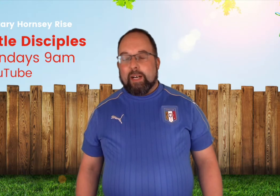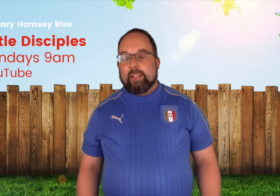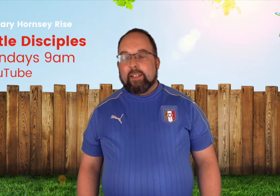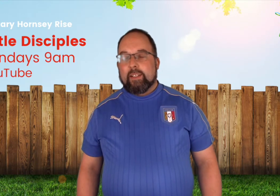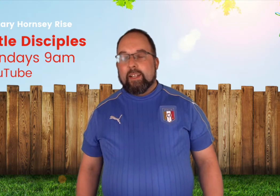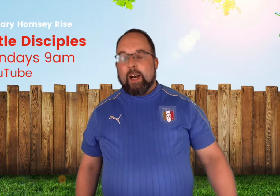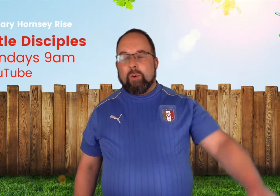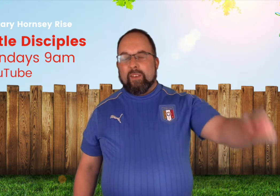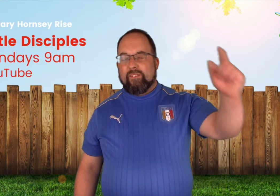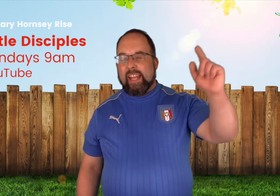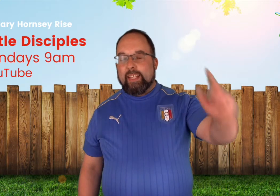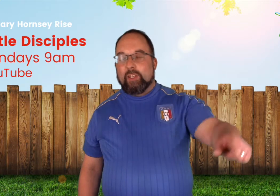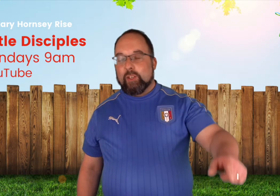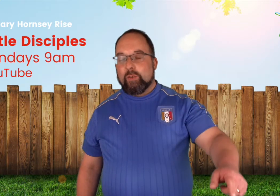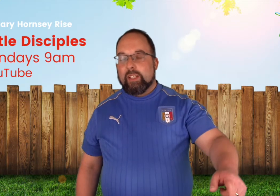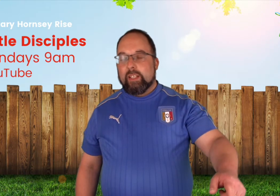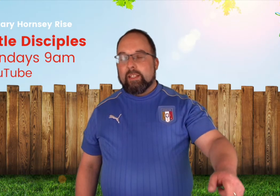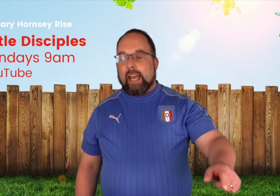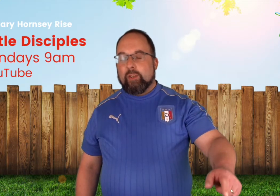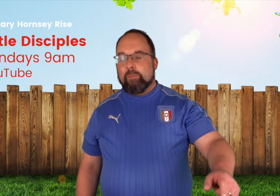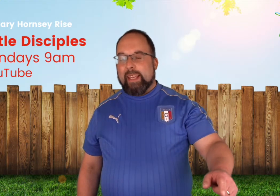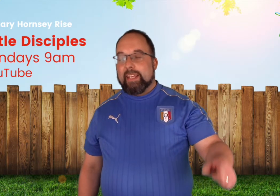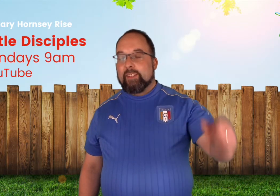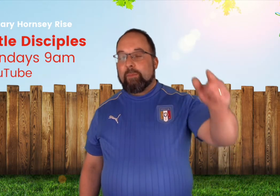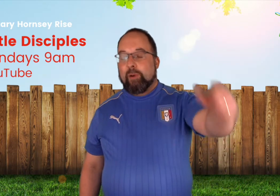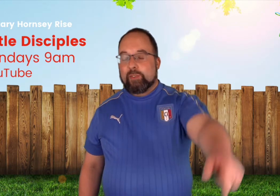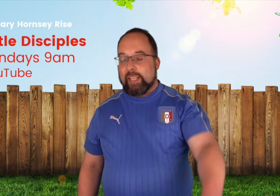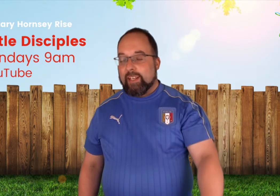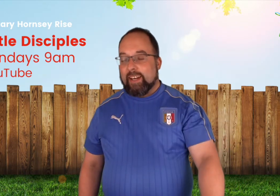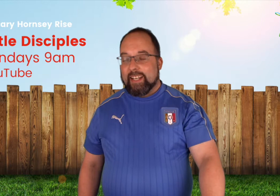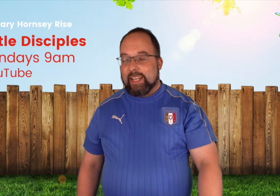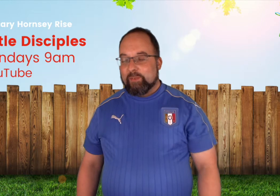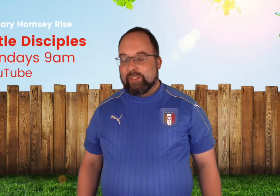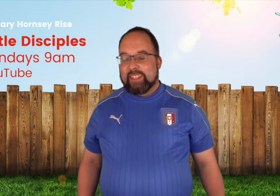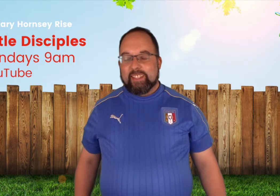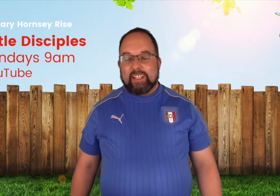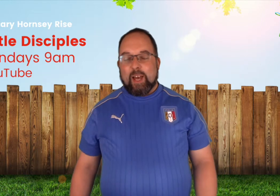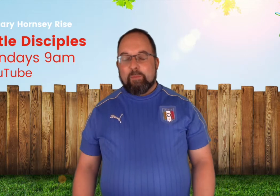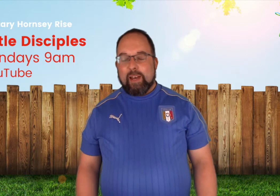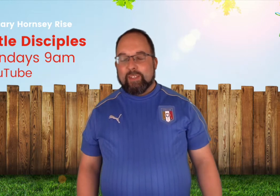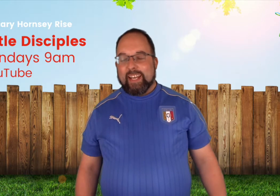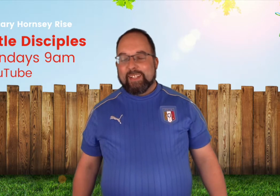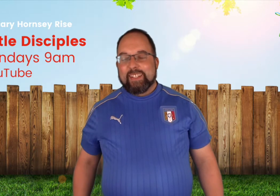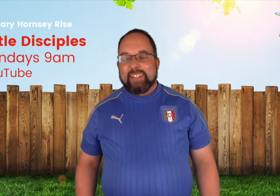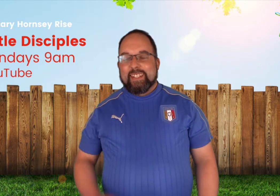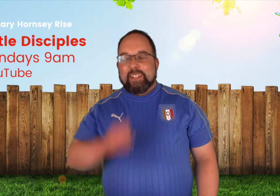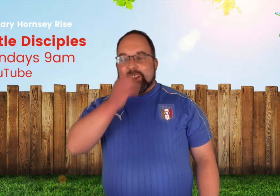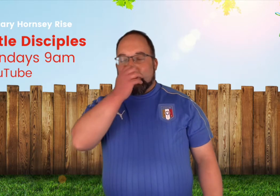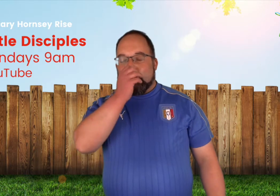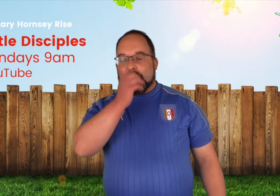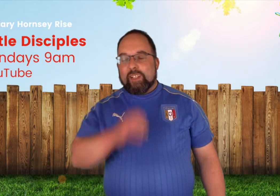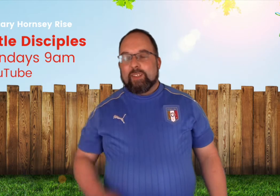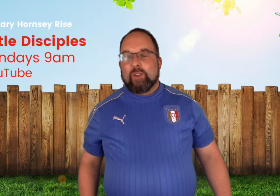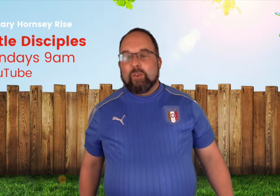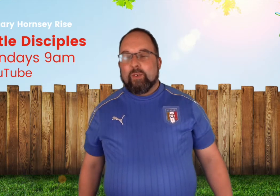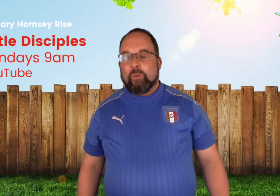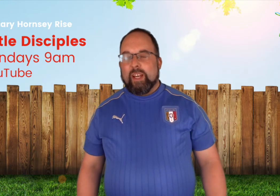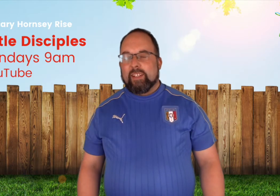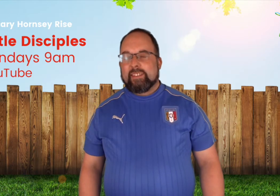i want to thank you that you're making a deposit in our lives how about that lord we ask this